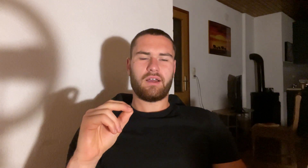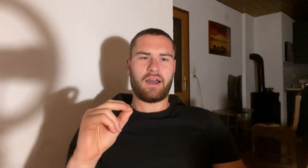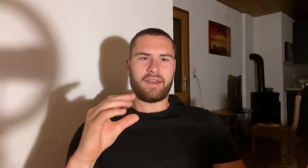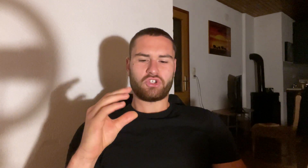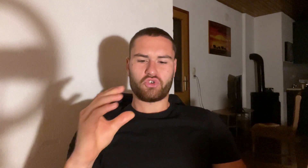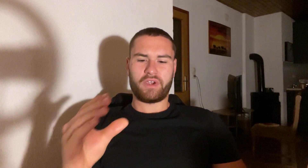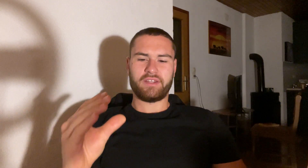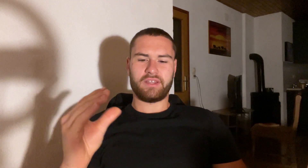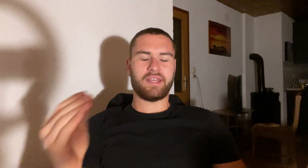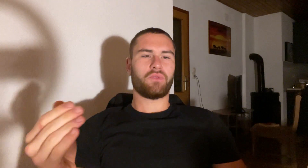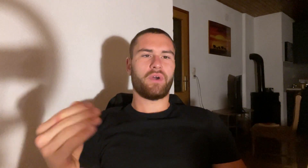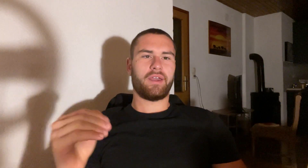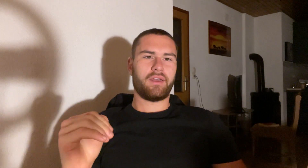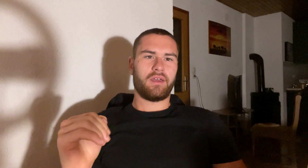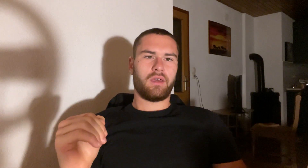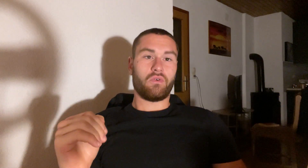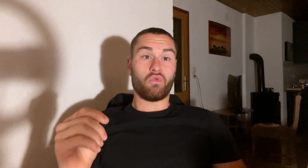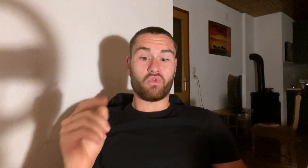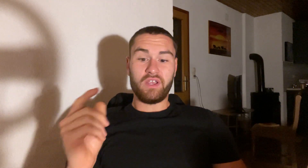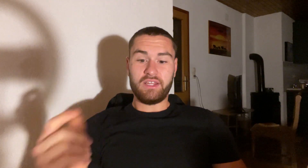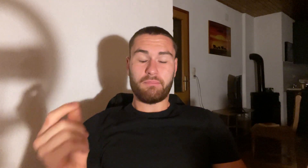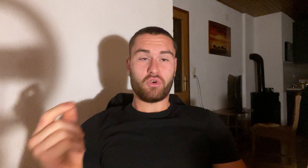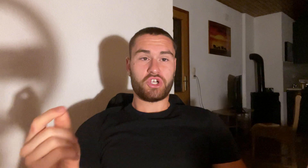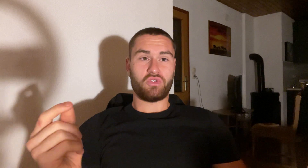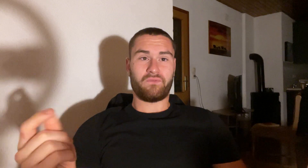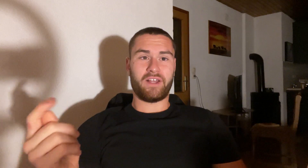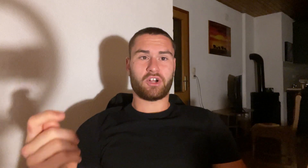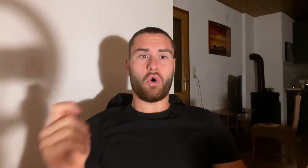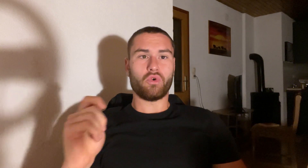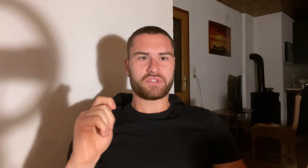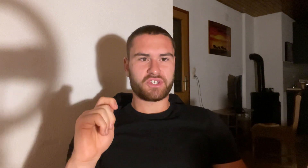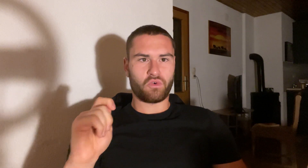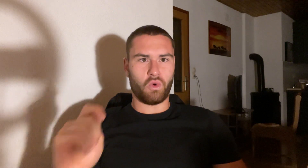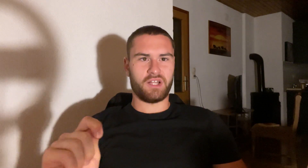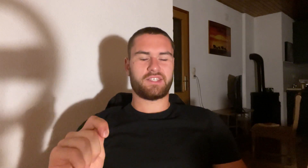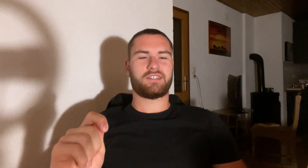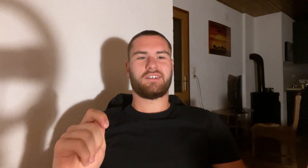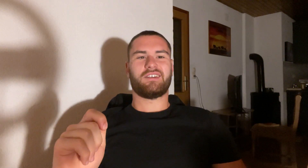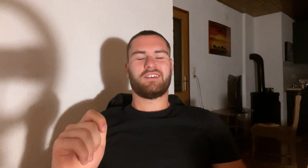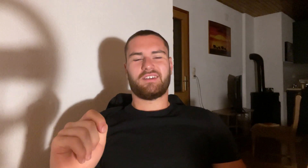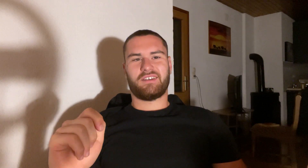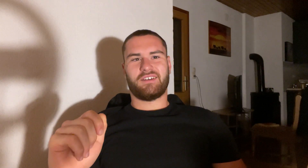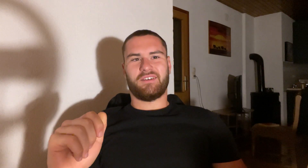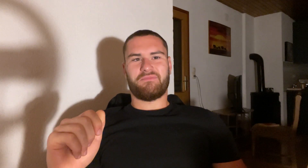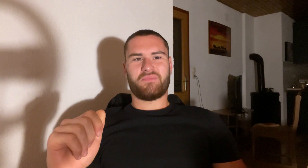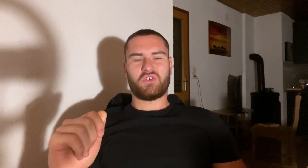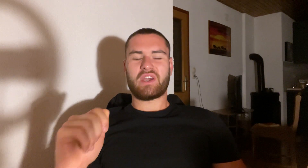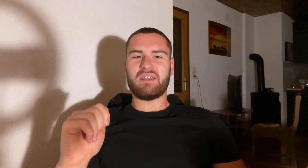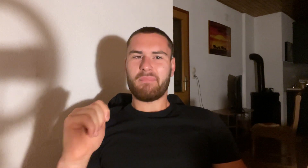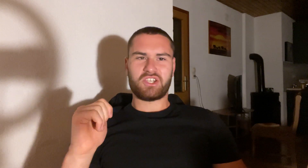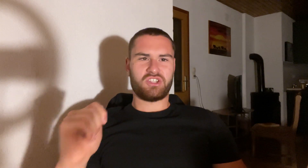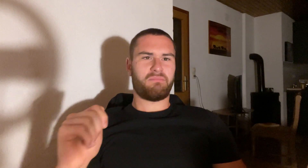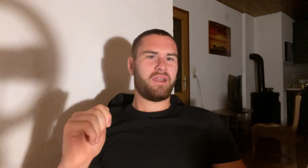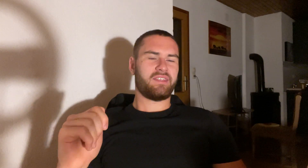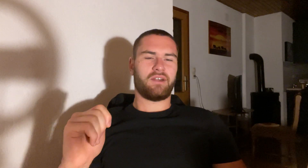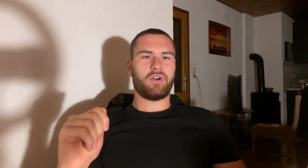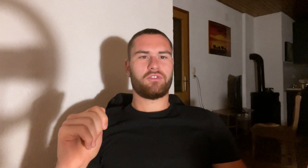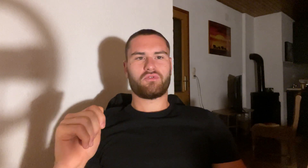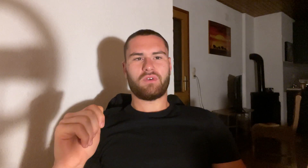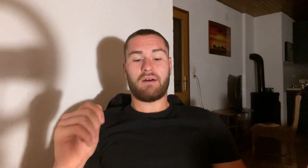I trained in that way. Really pushing to failure on squats. You can imagine the pain that I went through. I